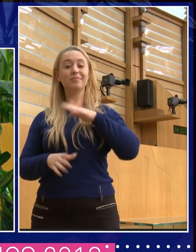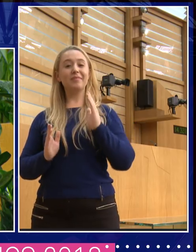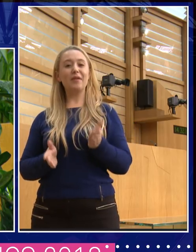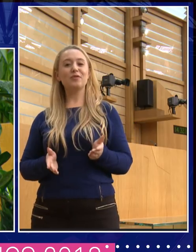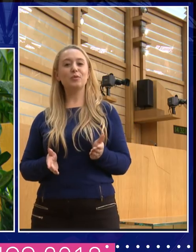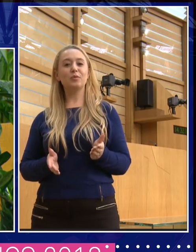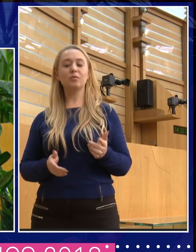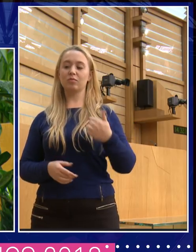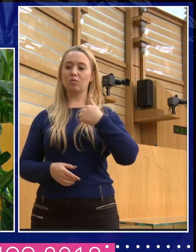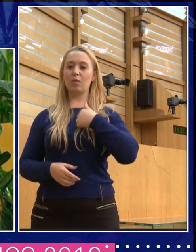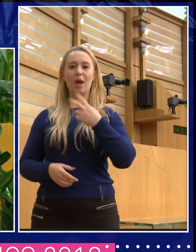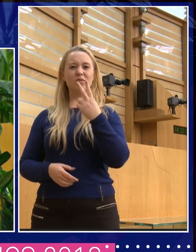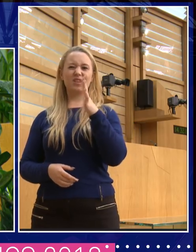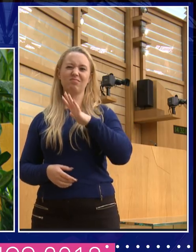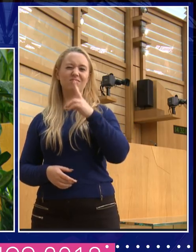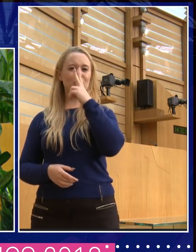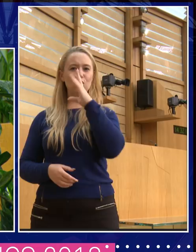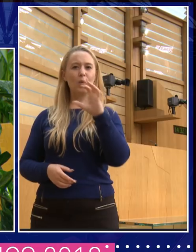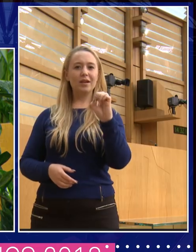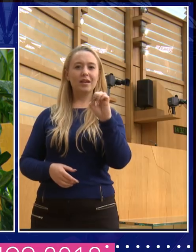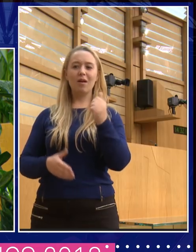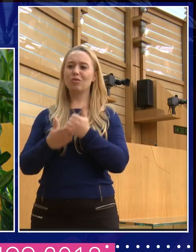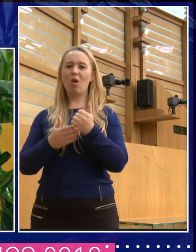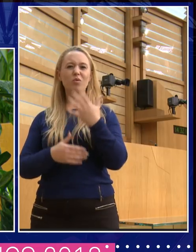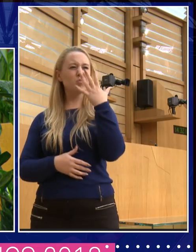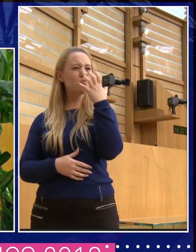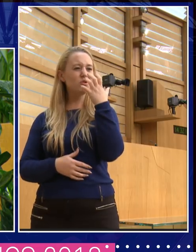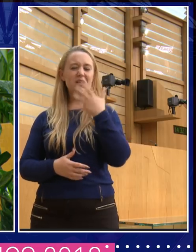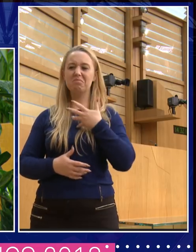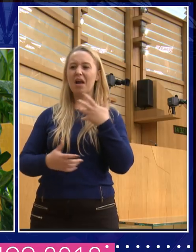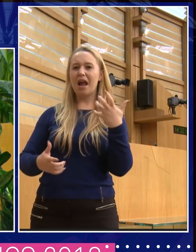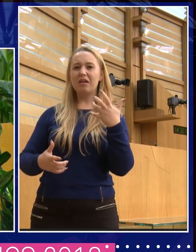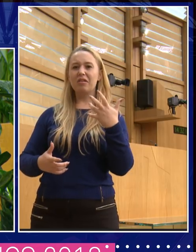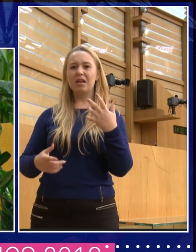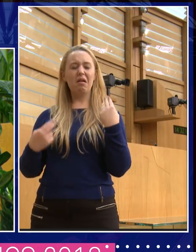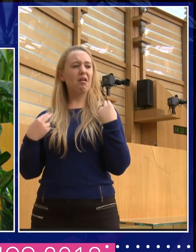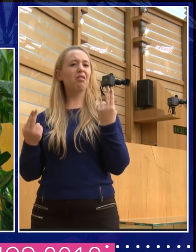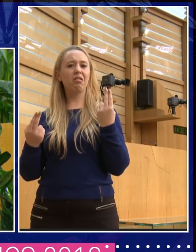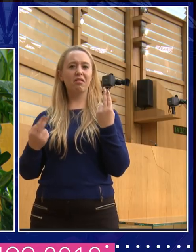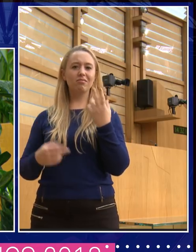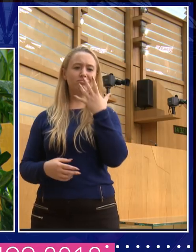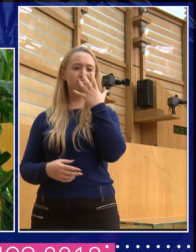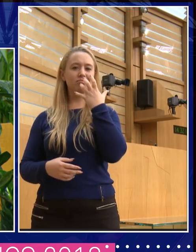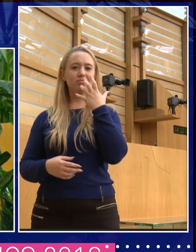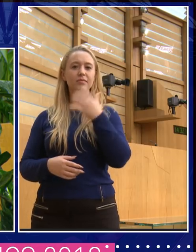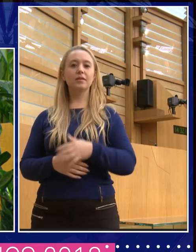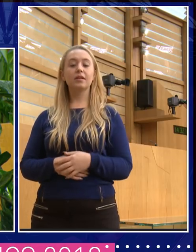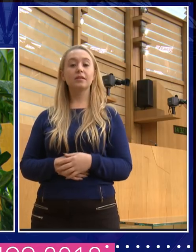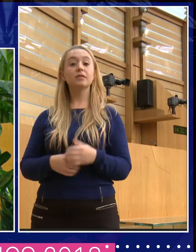think I was cross about things the whole time. I was angry and I was outraged. And, you know, I think it's a good idea that